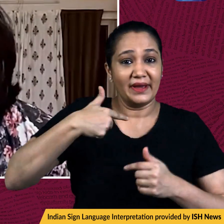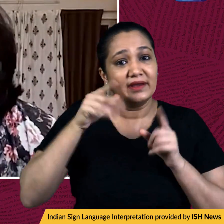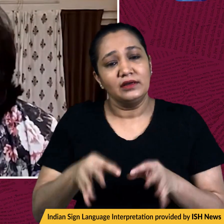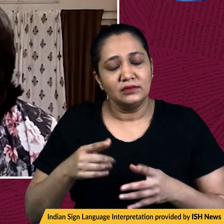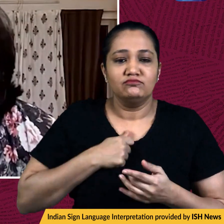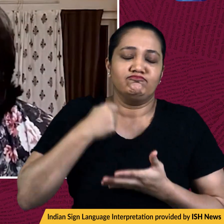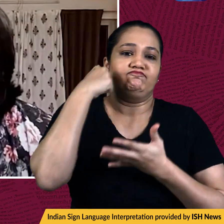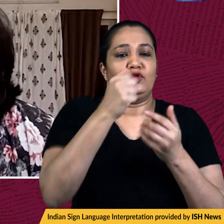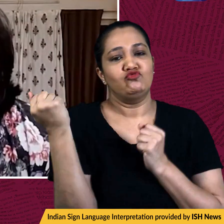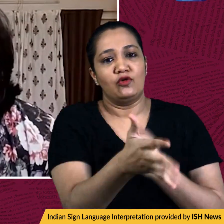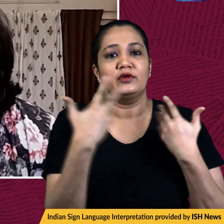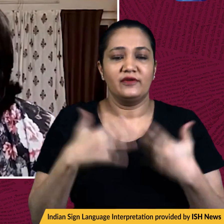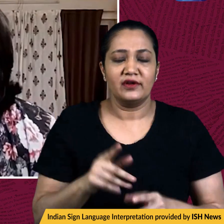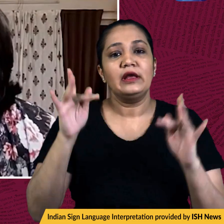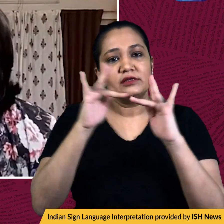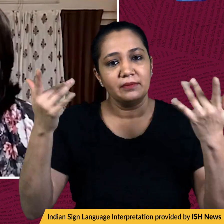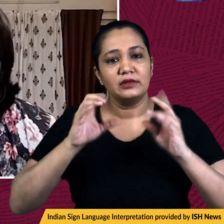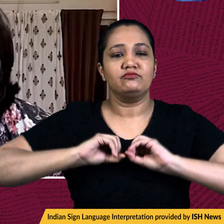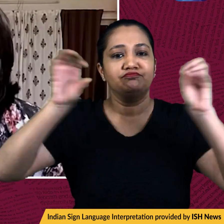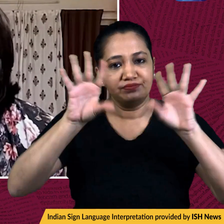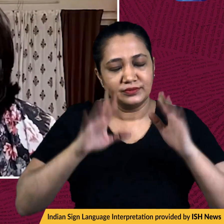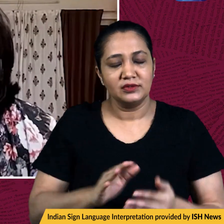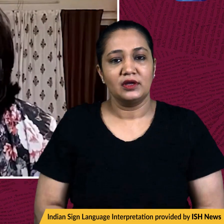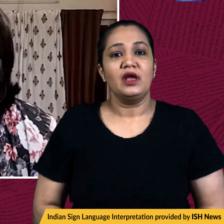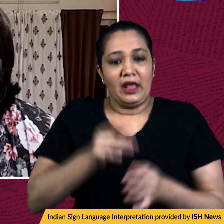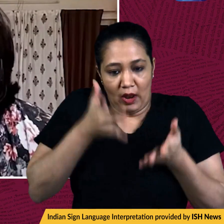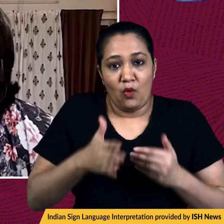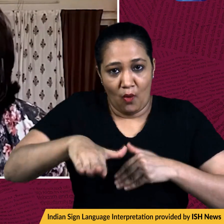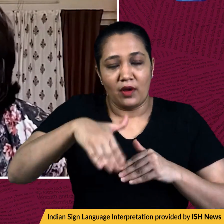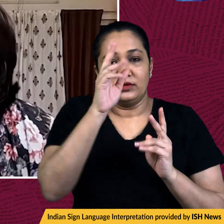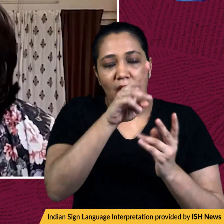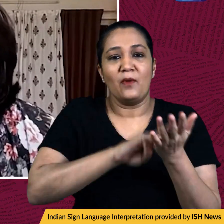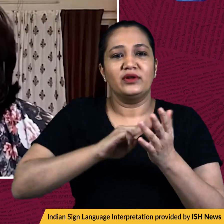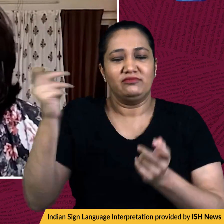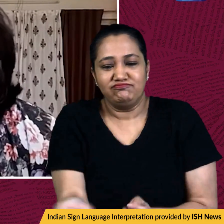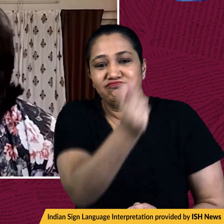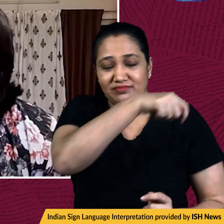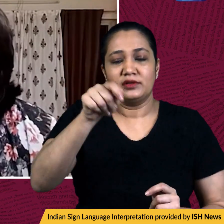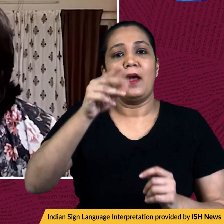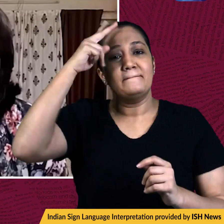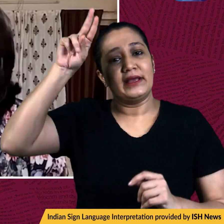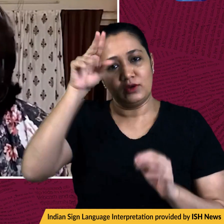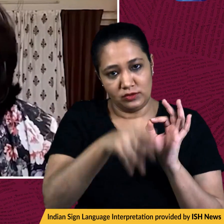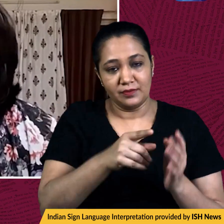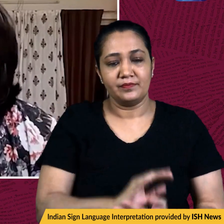trending on the internet, from the ongoing monetary open in Mexico to the Ukrainian.